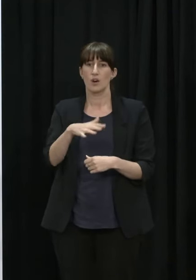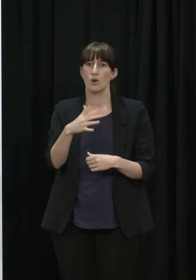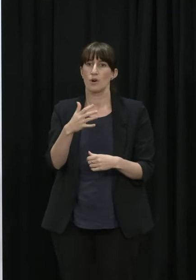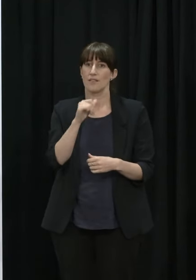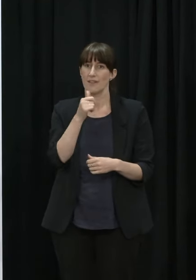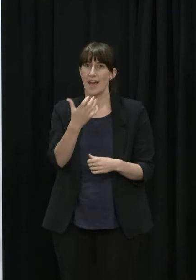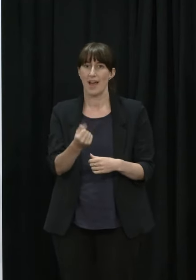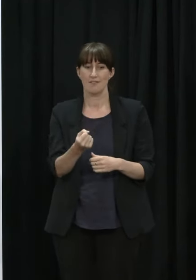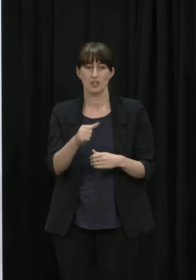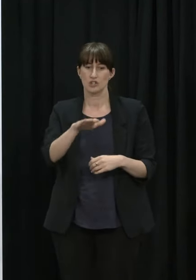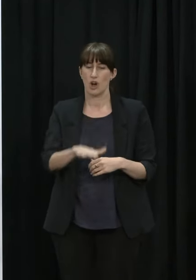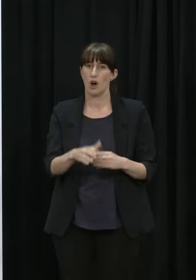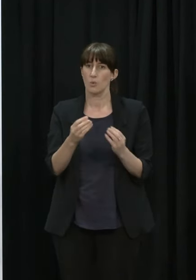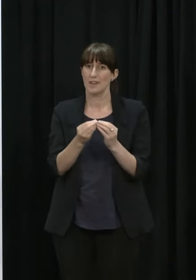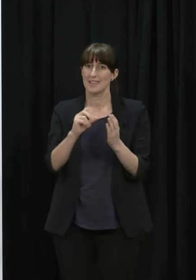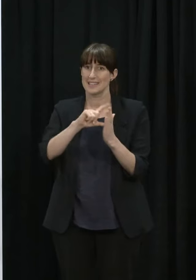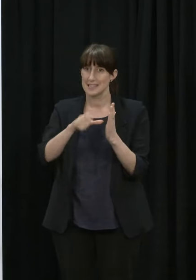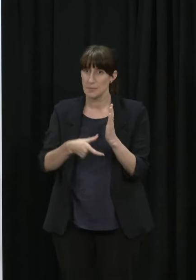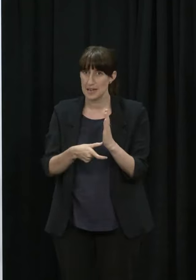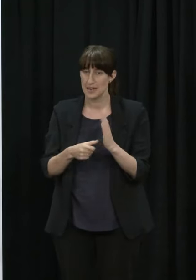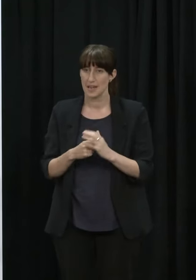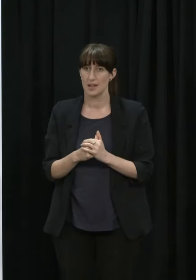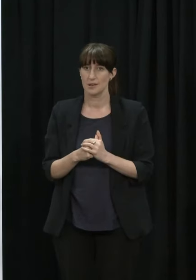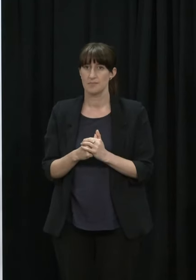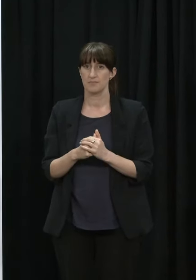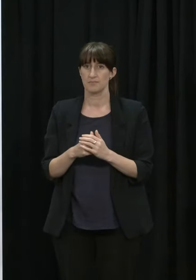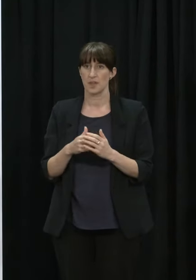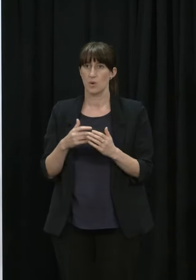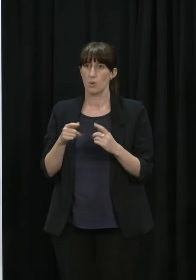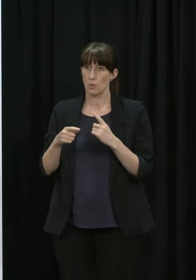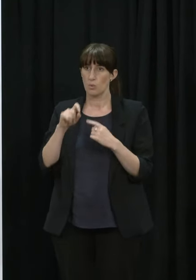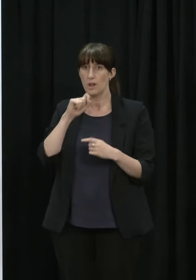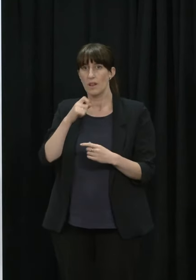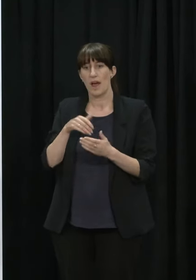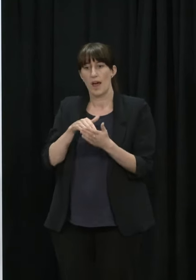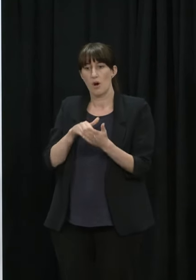that allows whānau to access other vaccines on the routine vaccination schedule